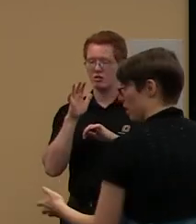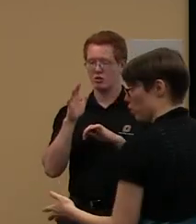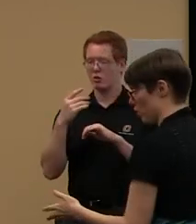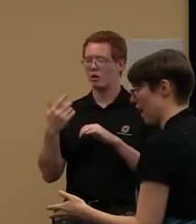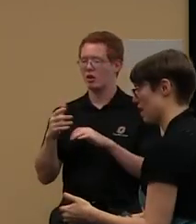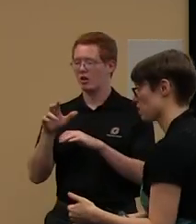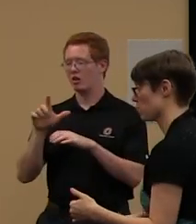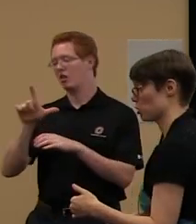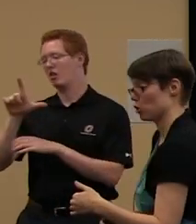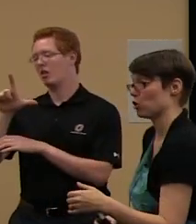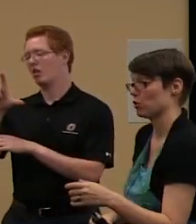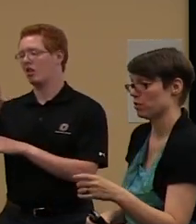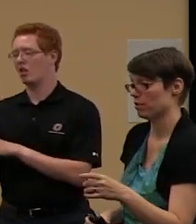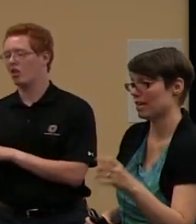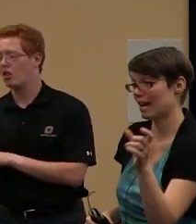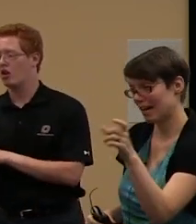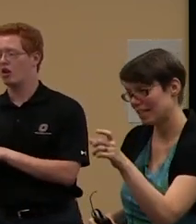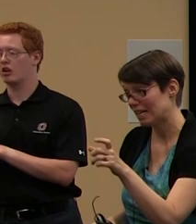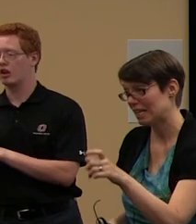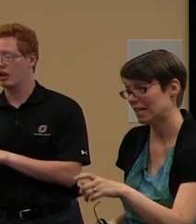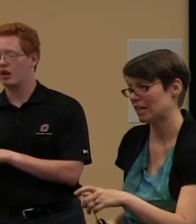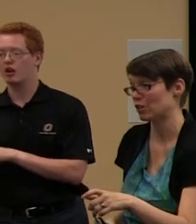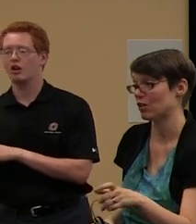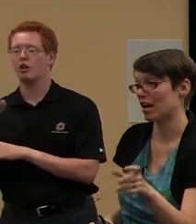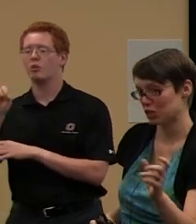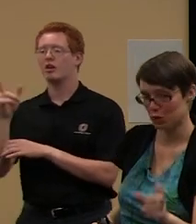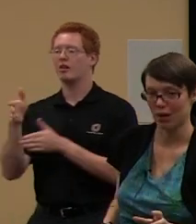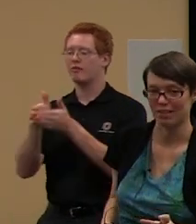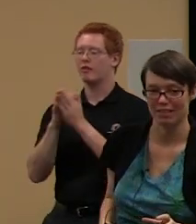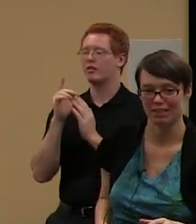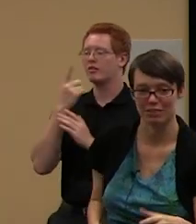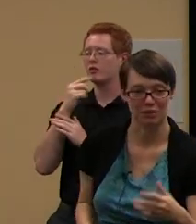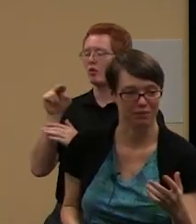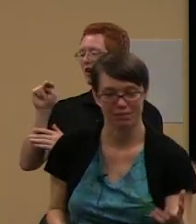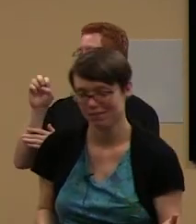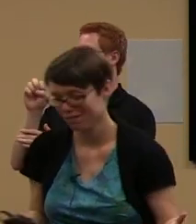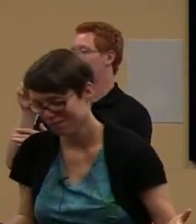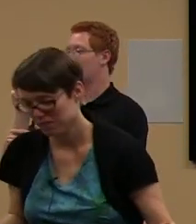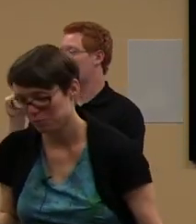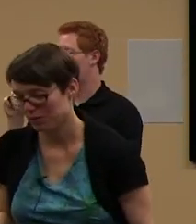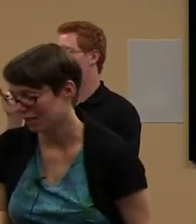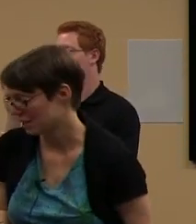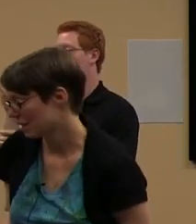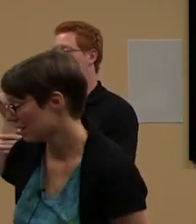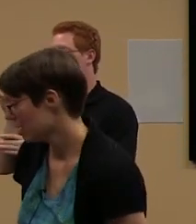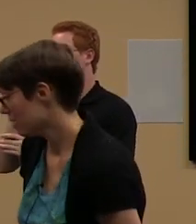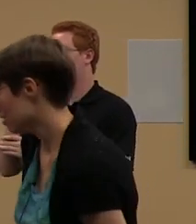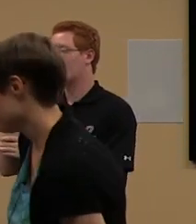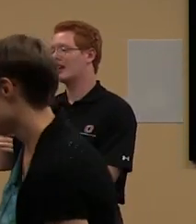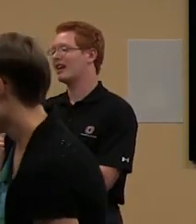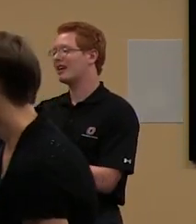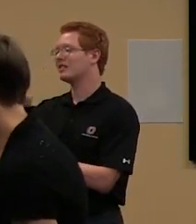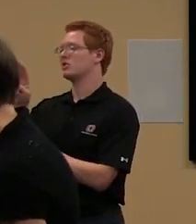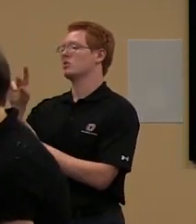log in. They're going to ask for your NetID and your NUID, so it's pretty easy.